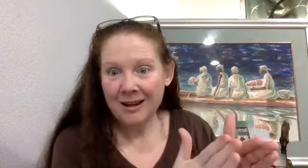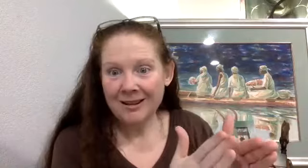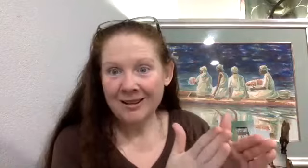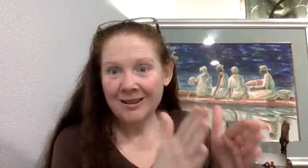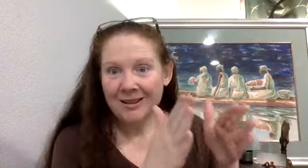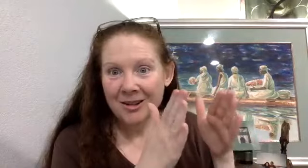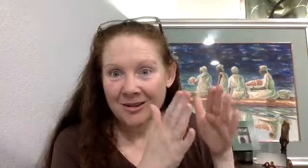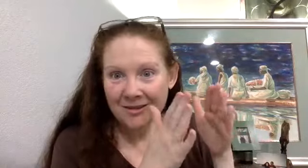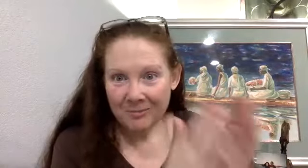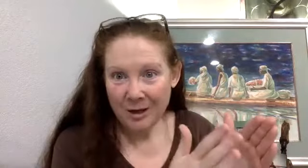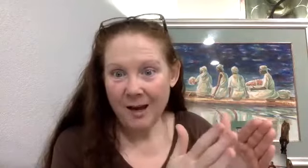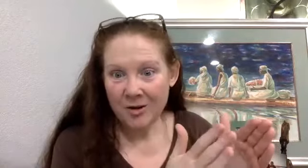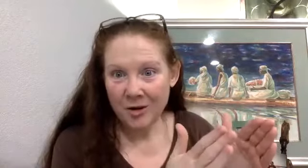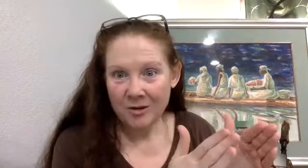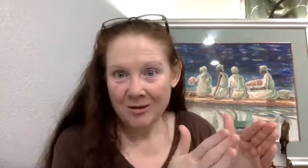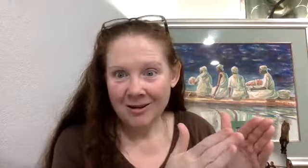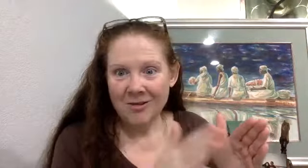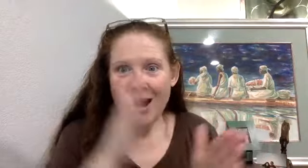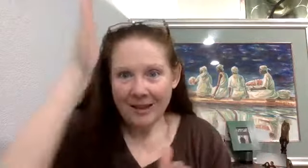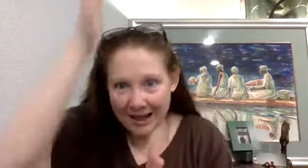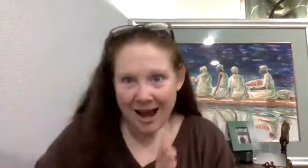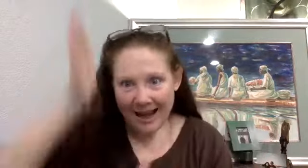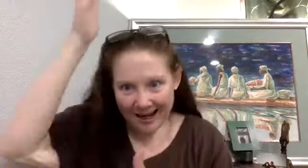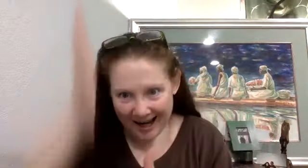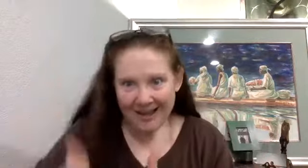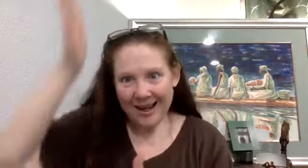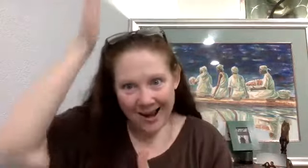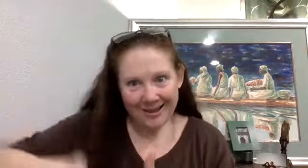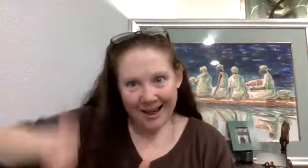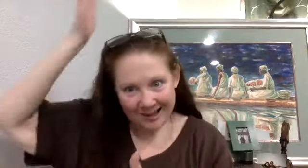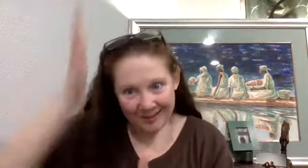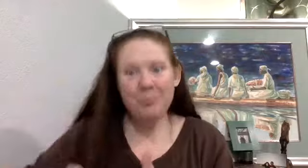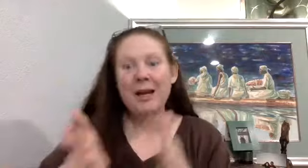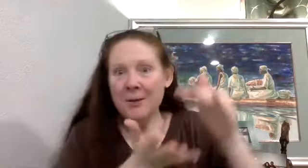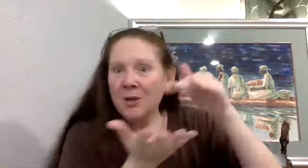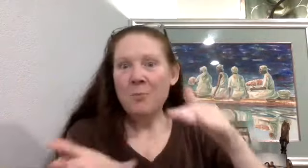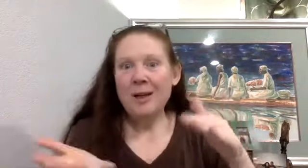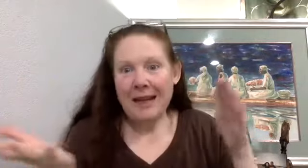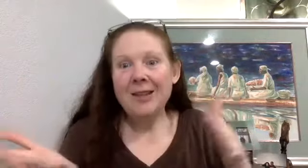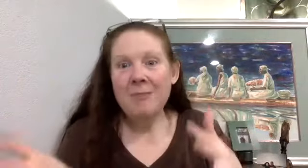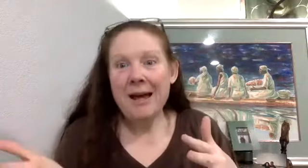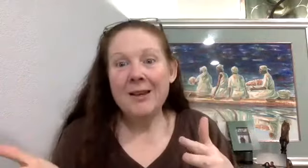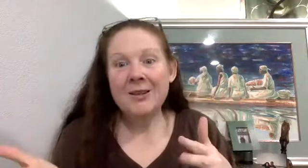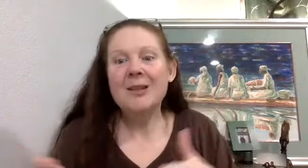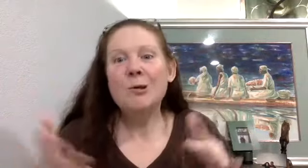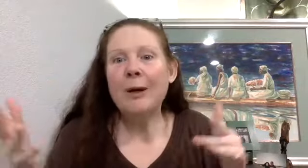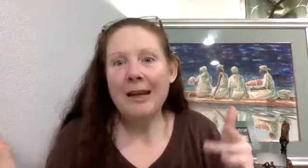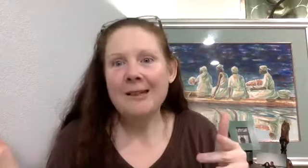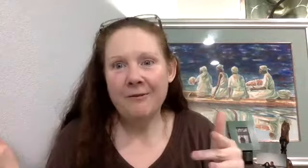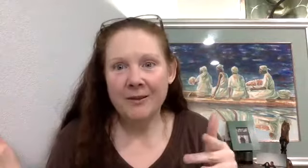manufactured. Not like, not like a debt, like not like a, but, but Elon Musk is throwing hissy fits.